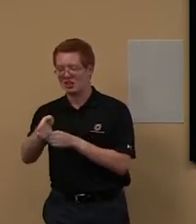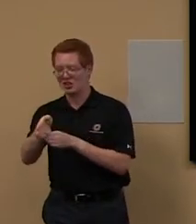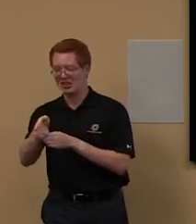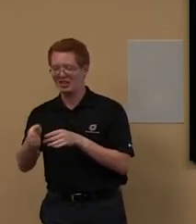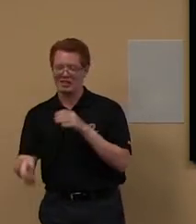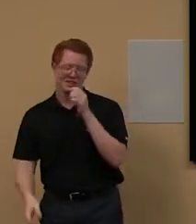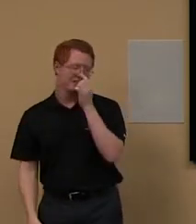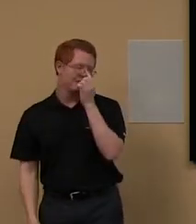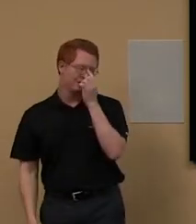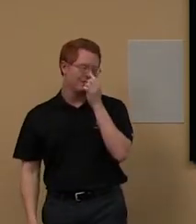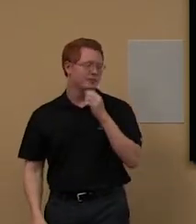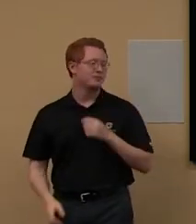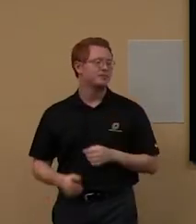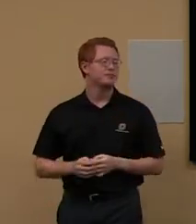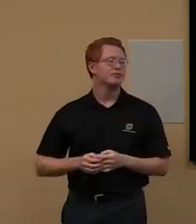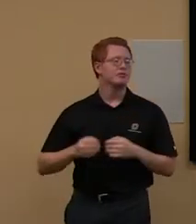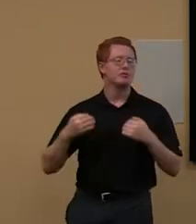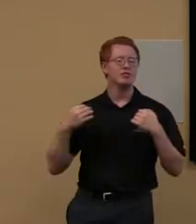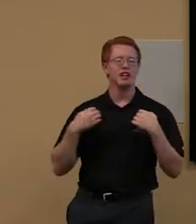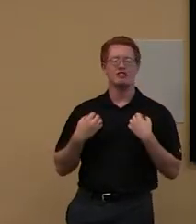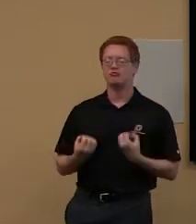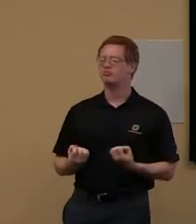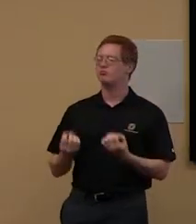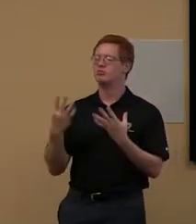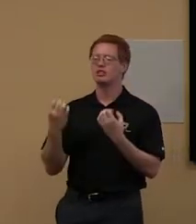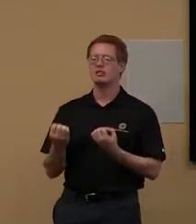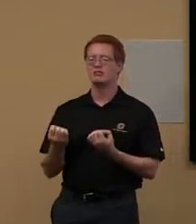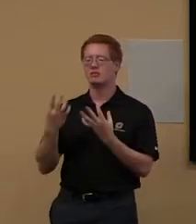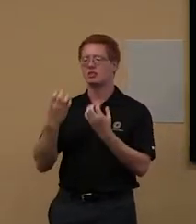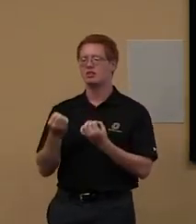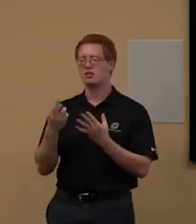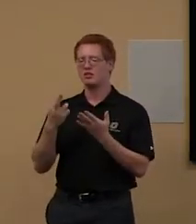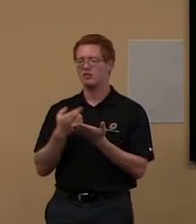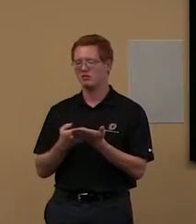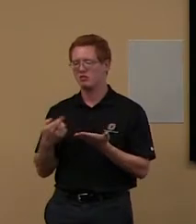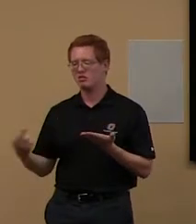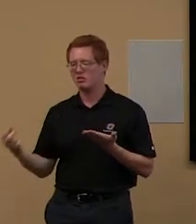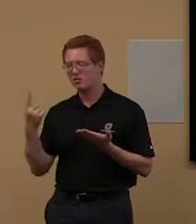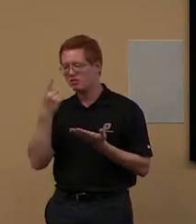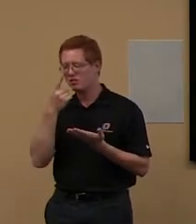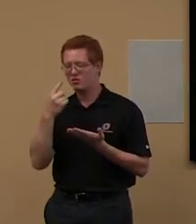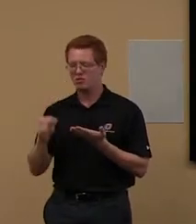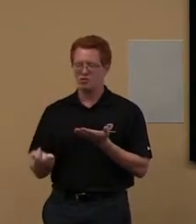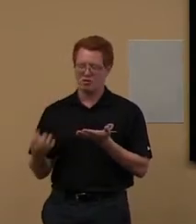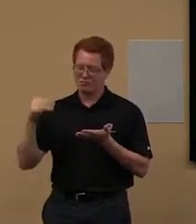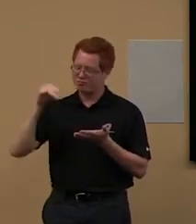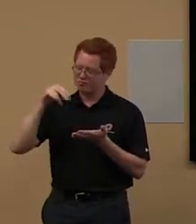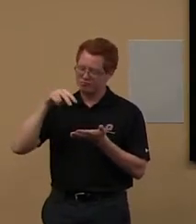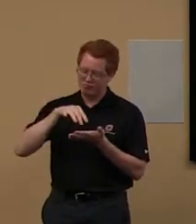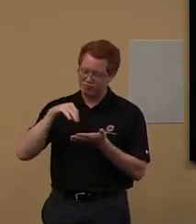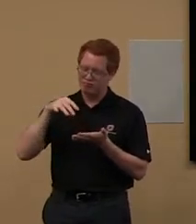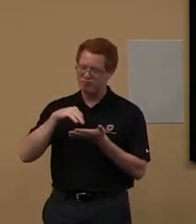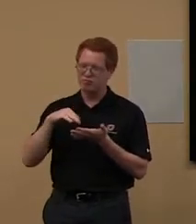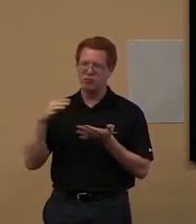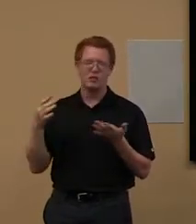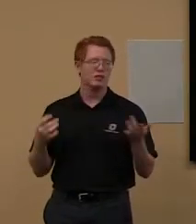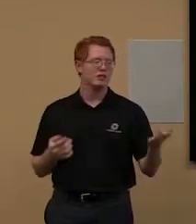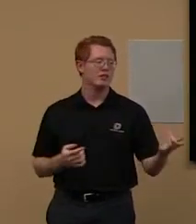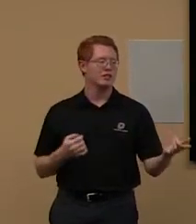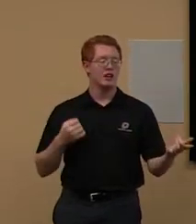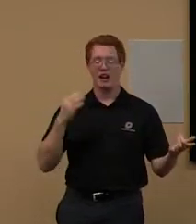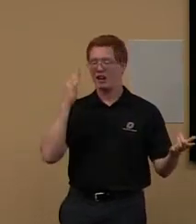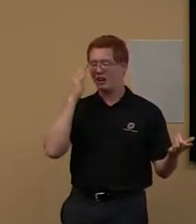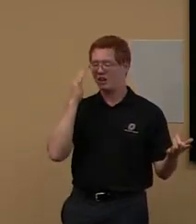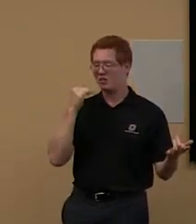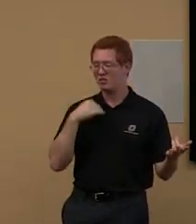databases in lots of different areas. Um, and I get to know the databases that I use. They're like my friends, right? I, we